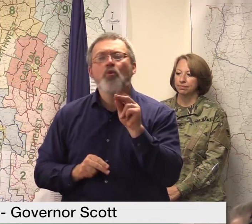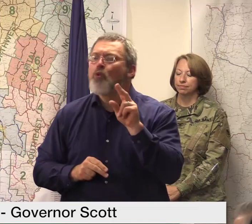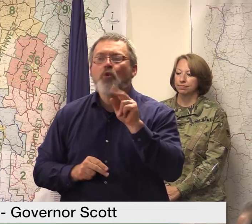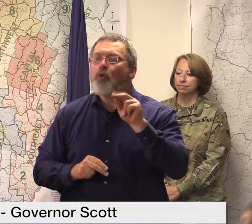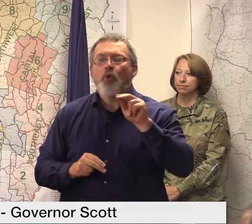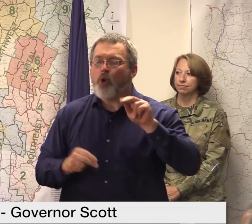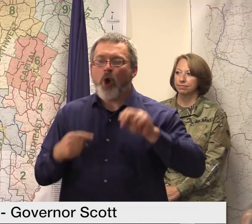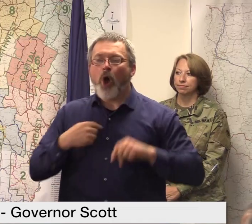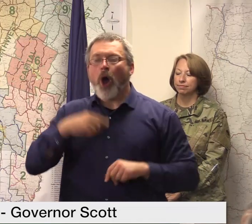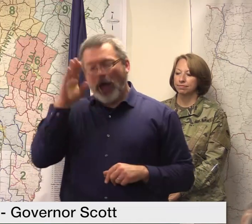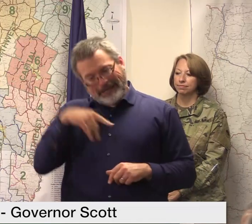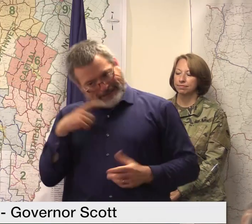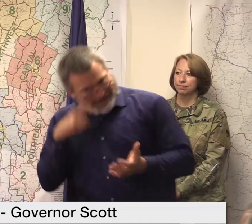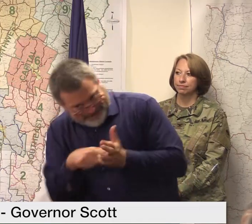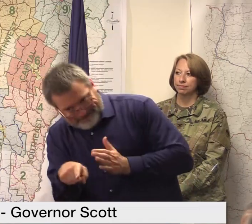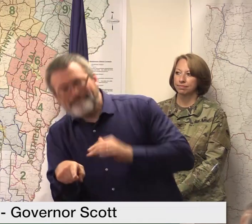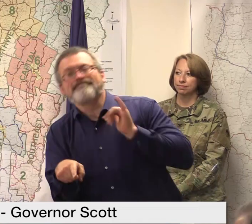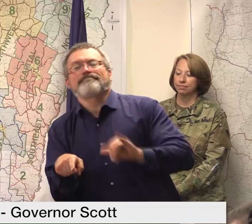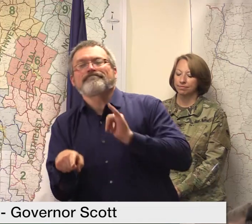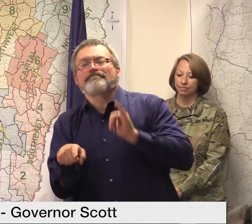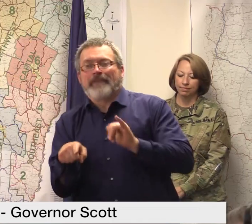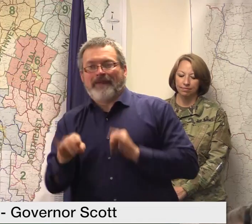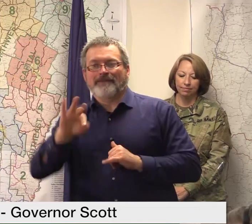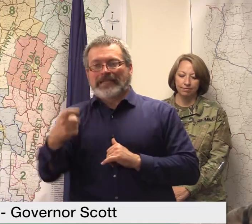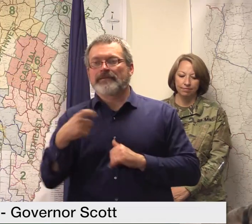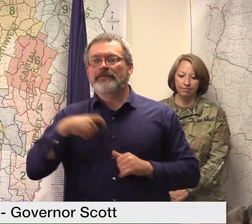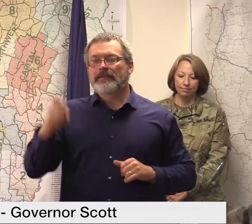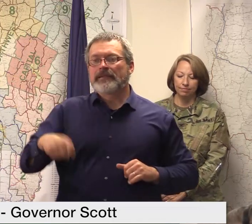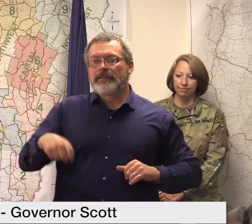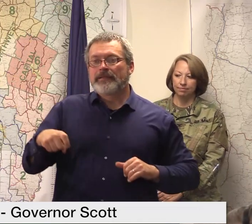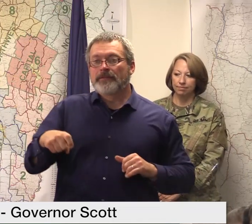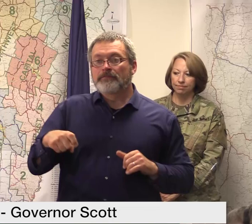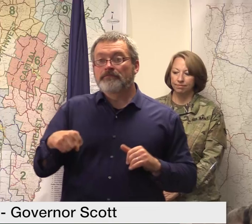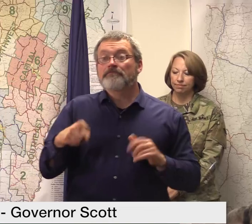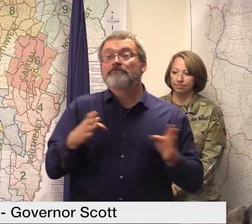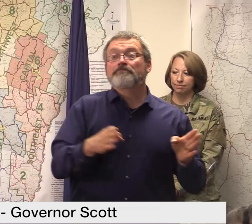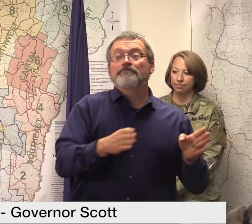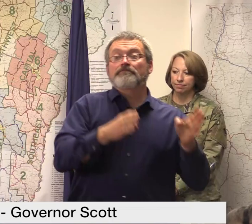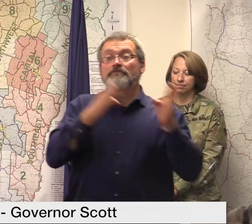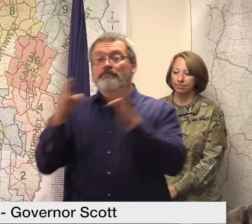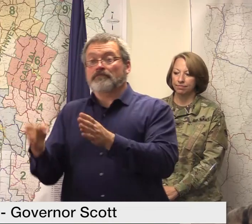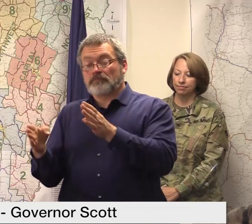the washington county railroad from montpelier junction to websterville